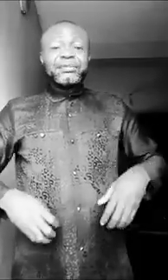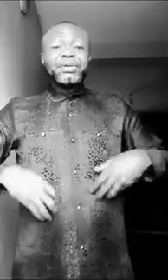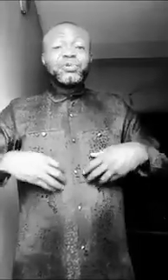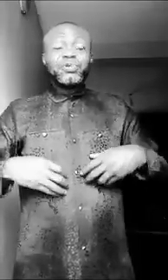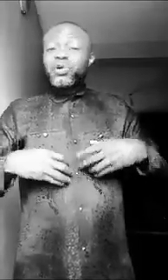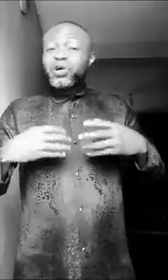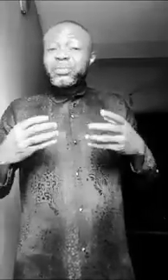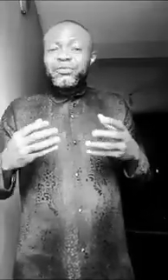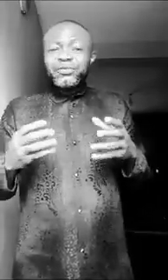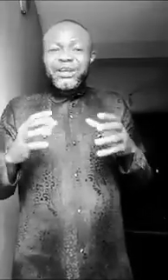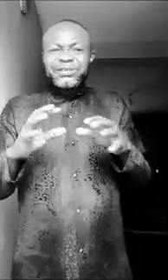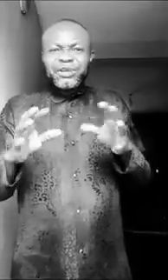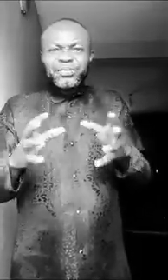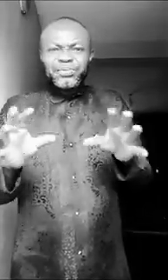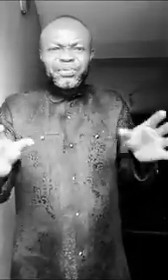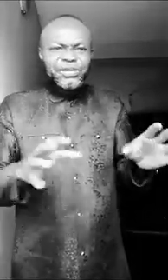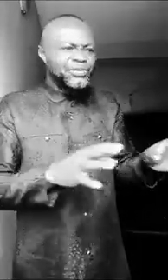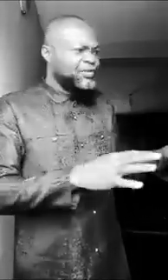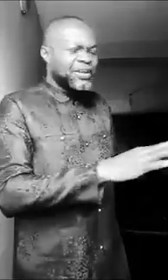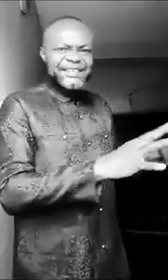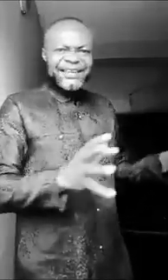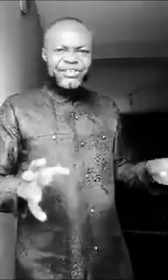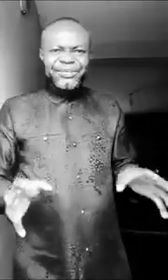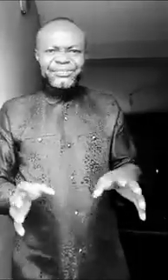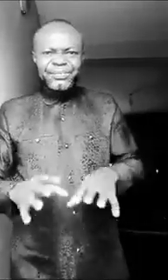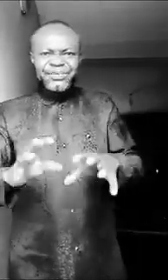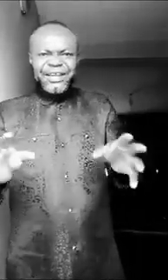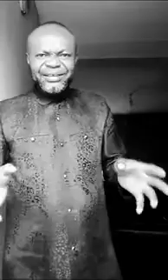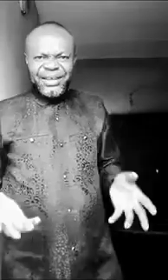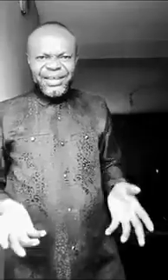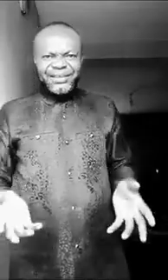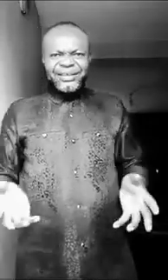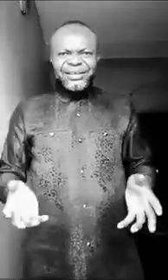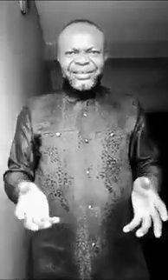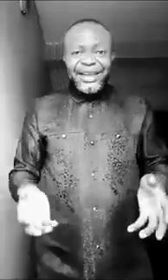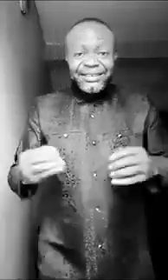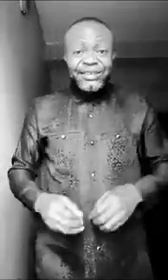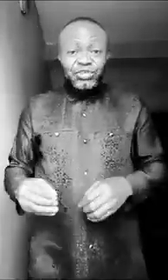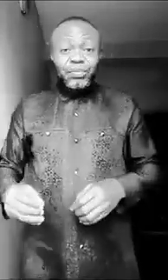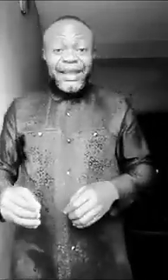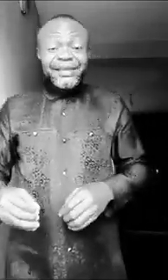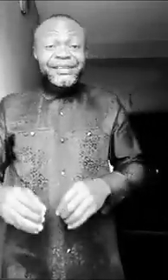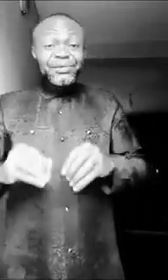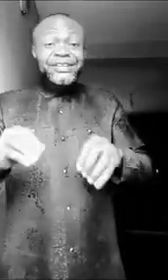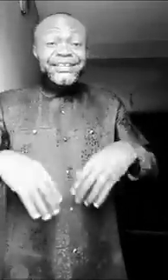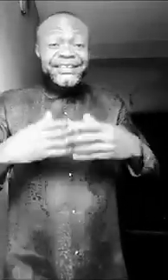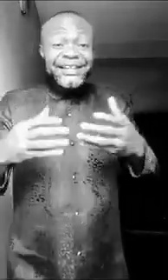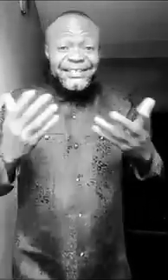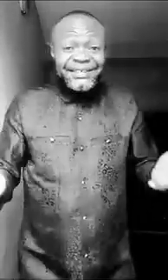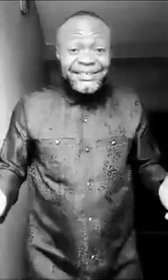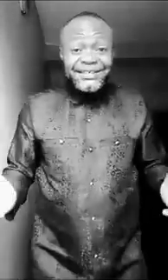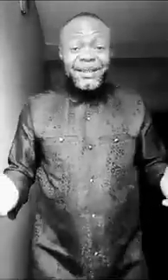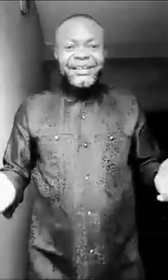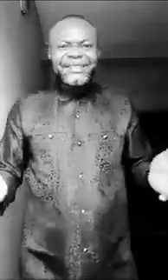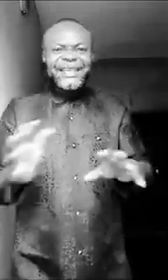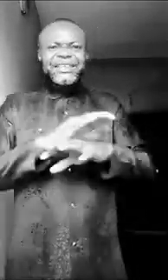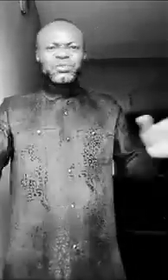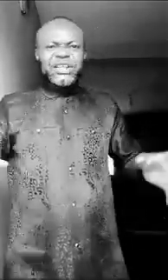people will not come. When you are selling something, people is like, ha, that in the list of life, there was not seen that it has to smell it. Things will start